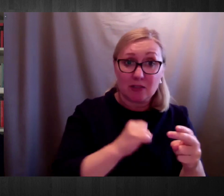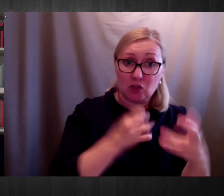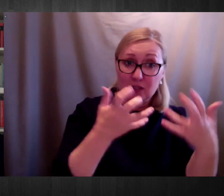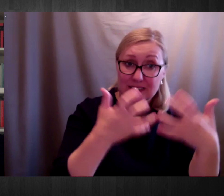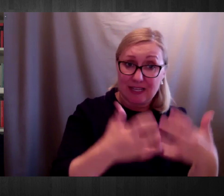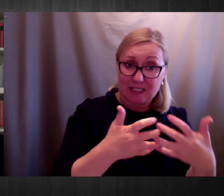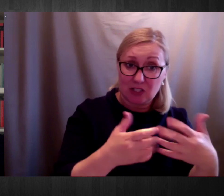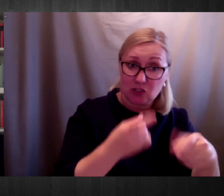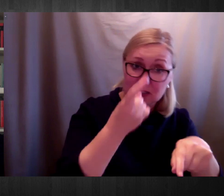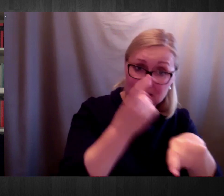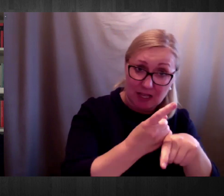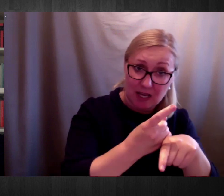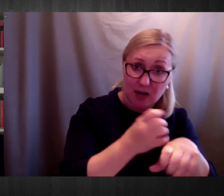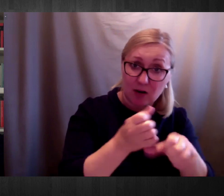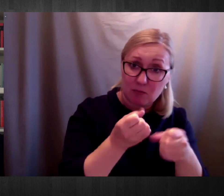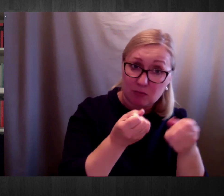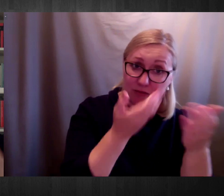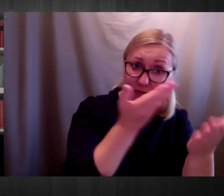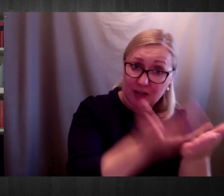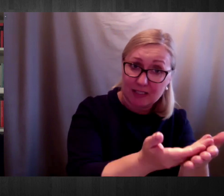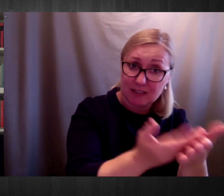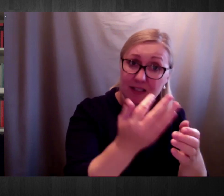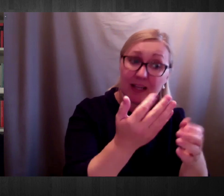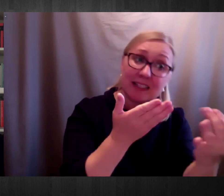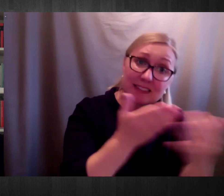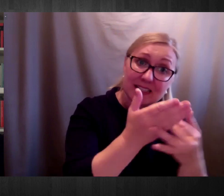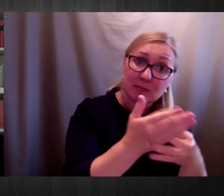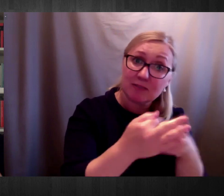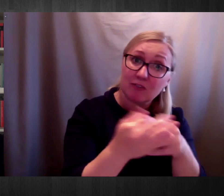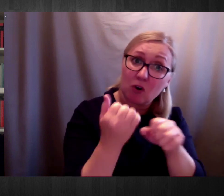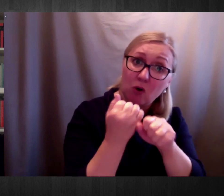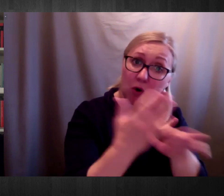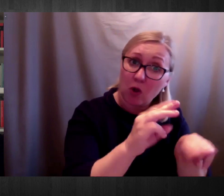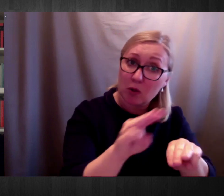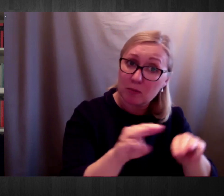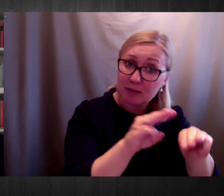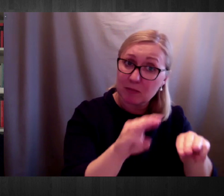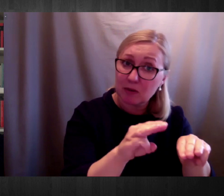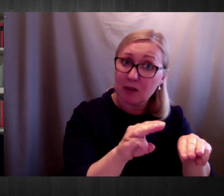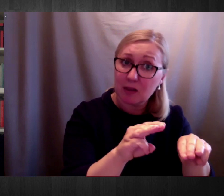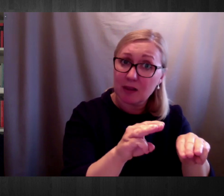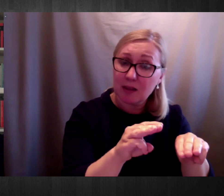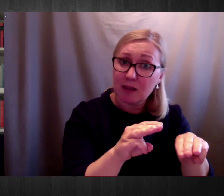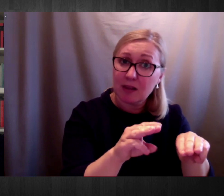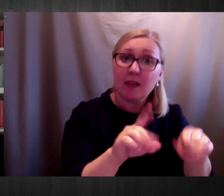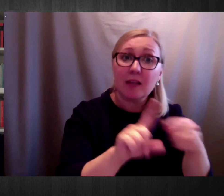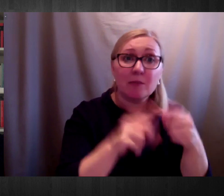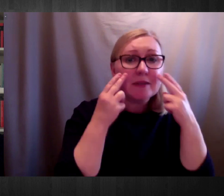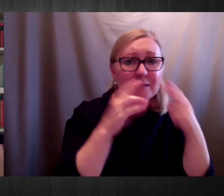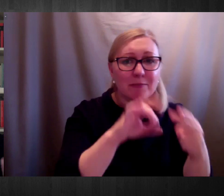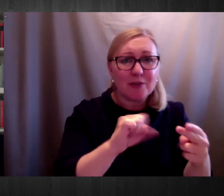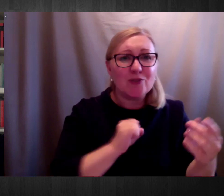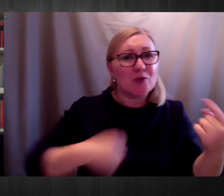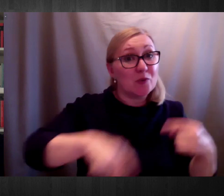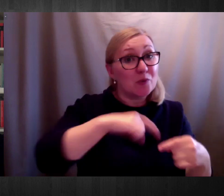means of communications are accessible for all. And to make sure that those are more and more used also to